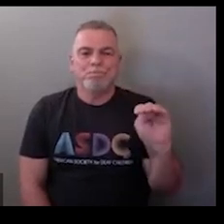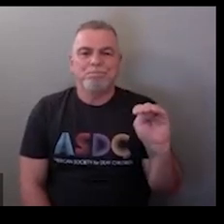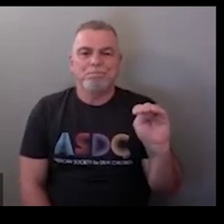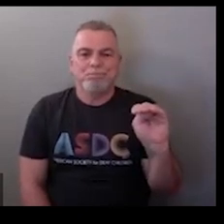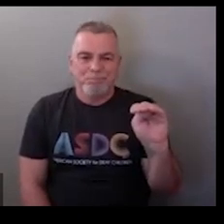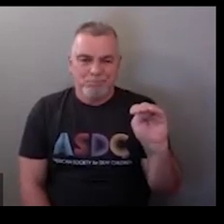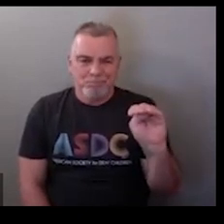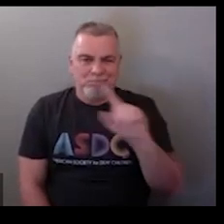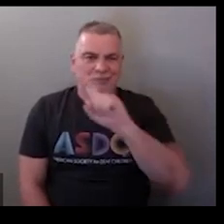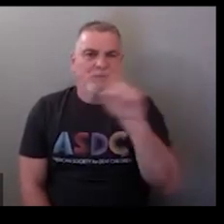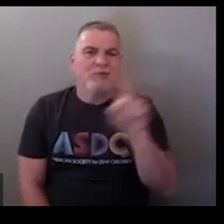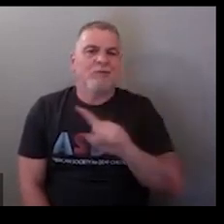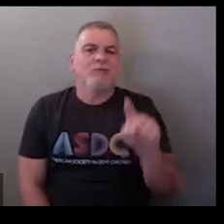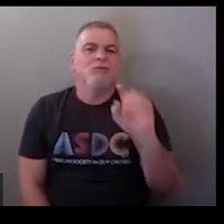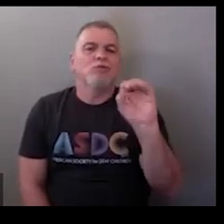zoom